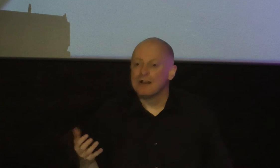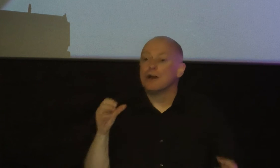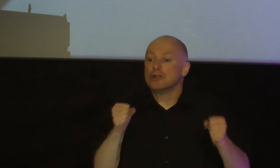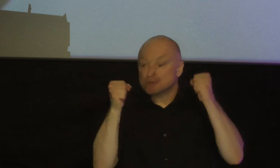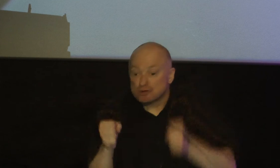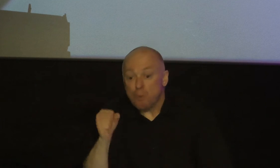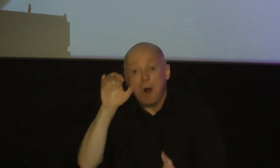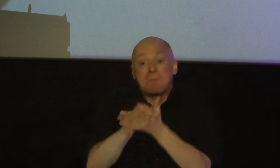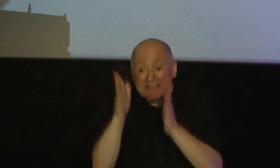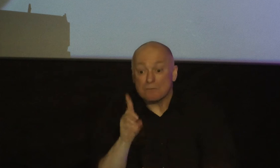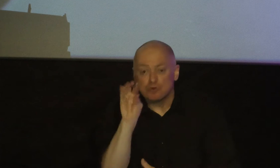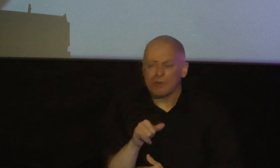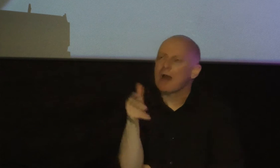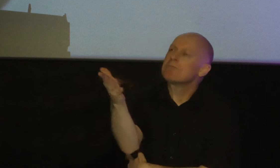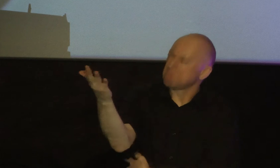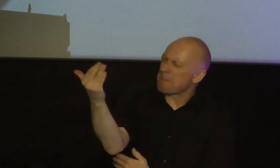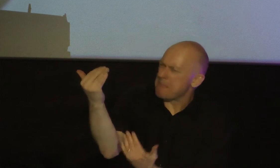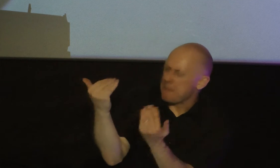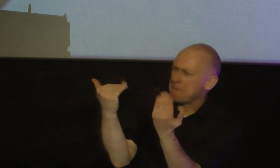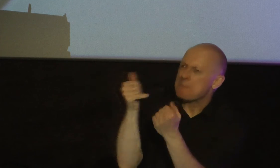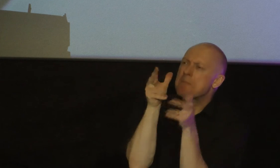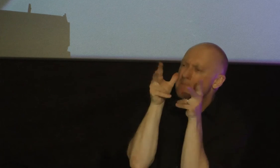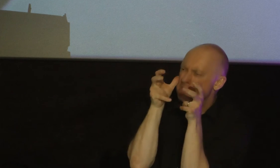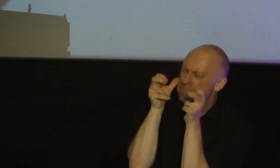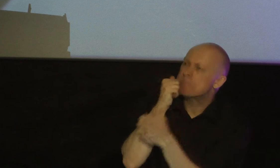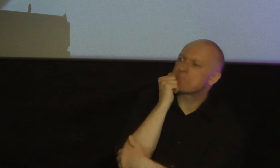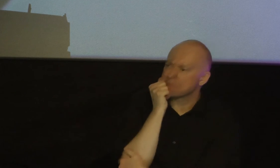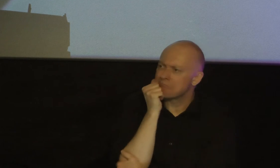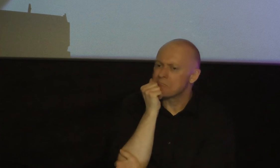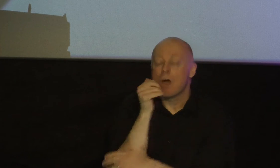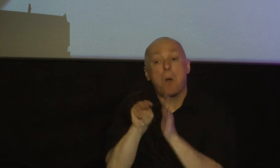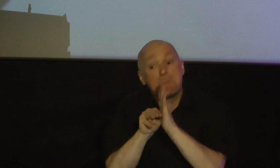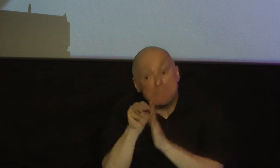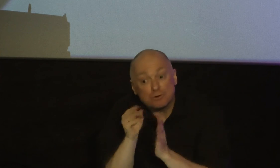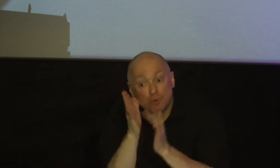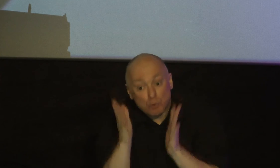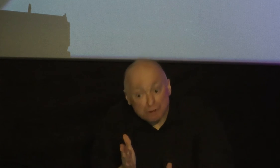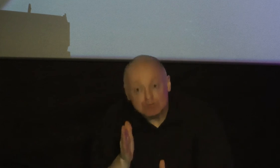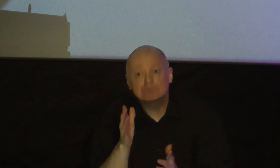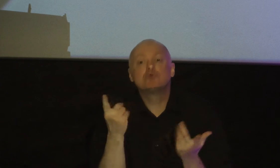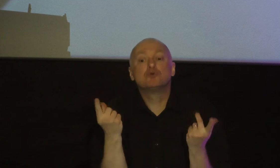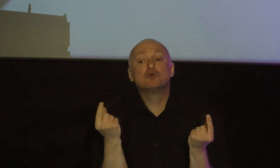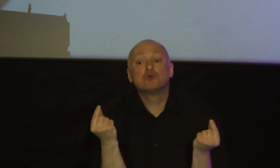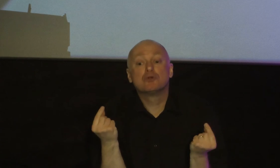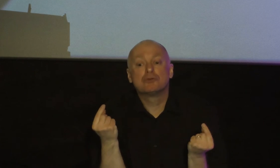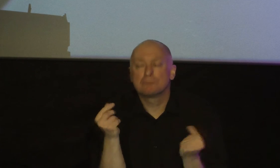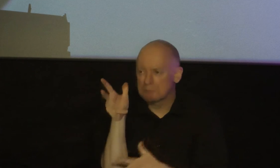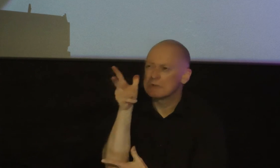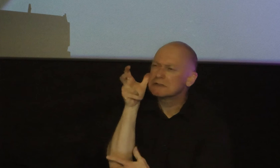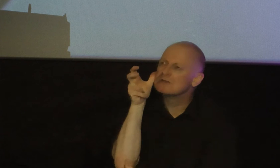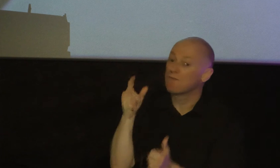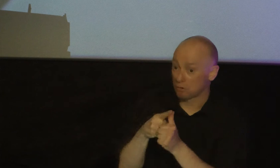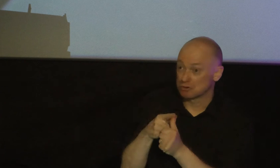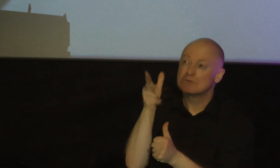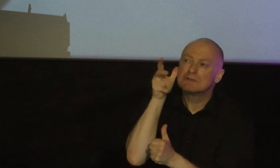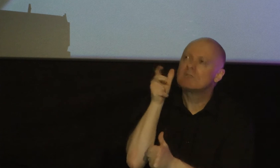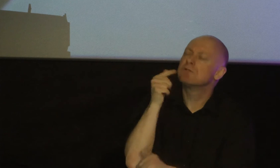believers do that's what mature seasoned believers do they listen and they